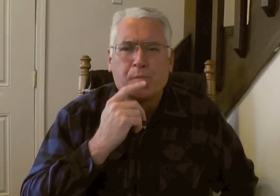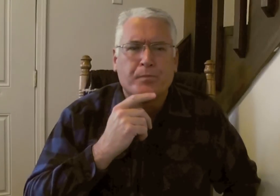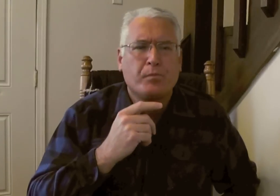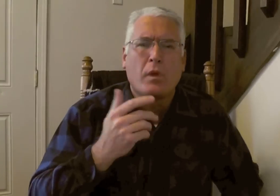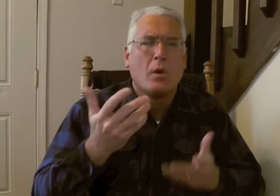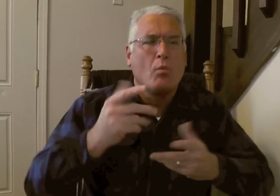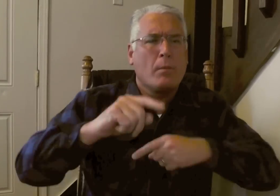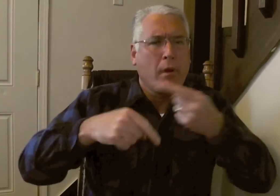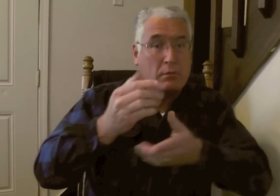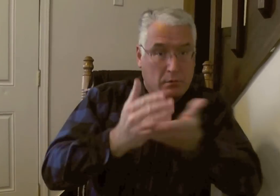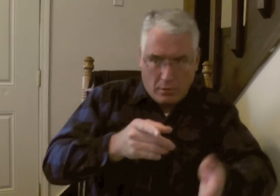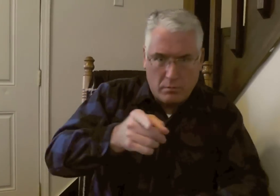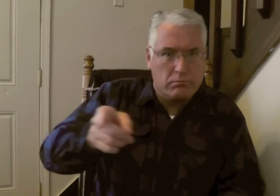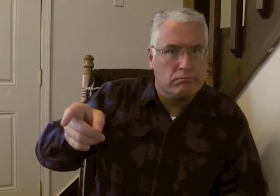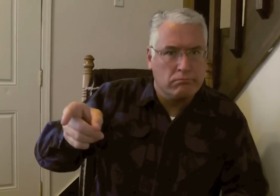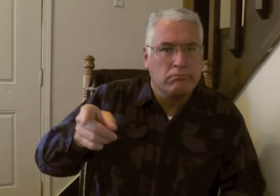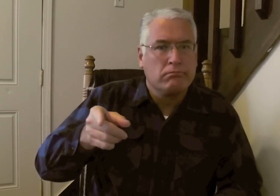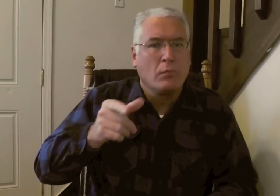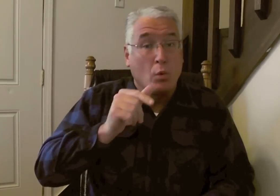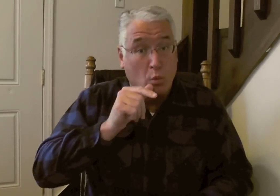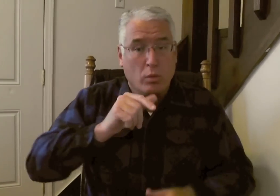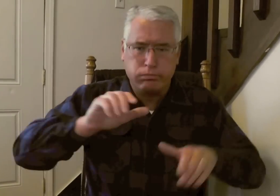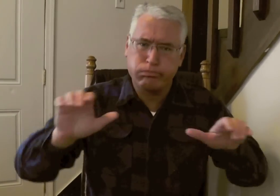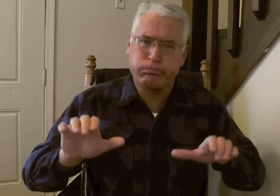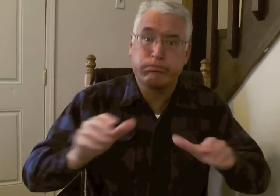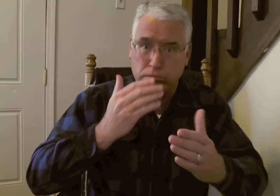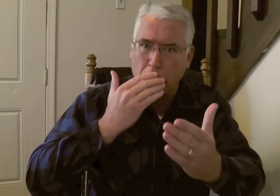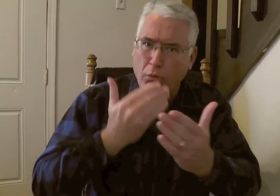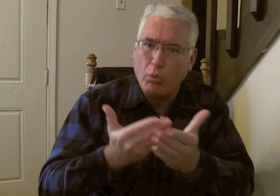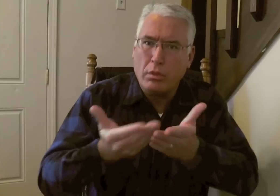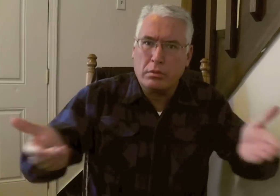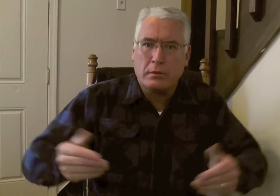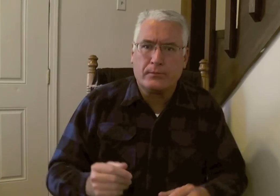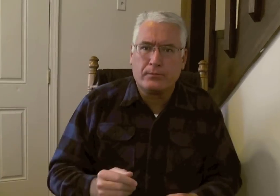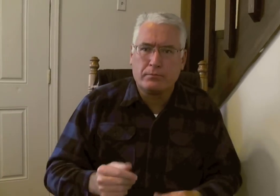Hmm, what about unbelievers who do some good things?